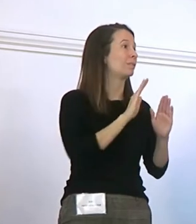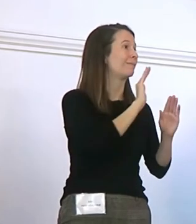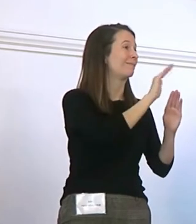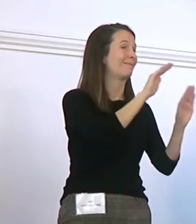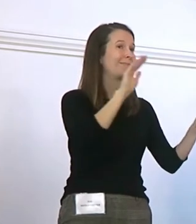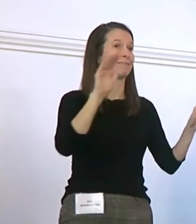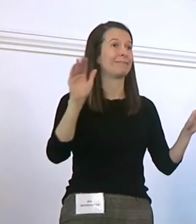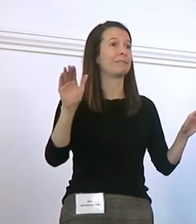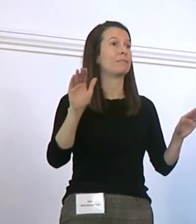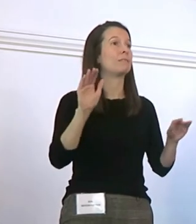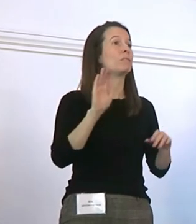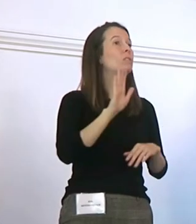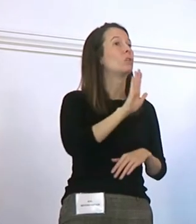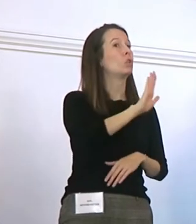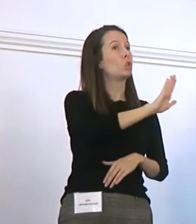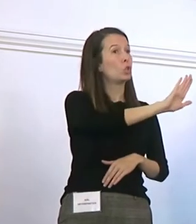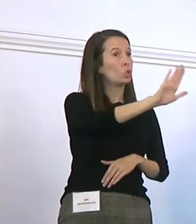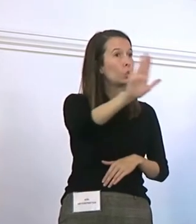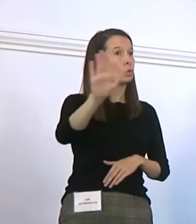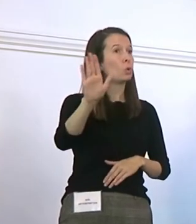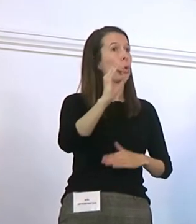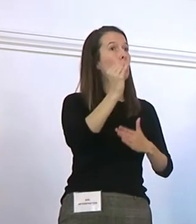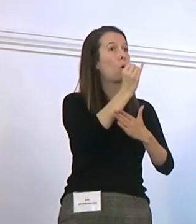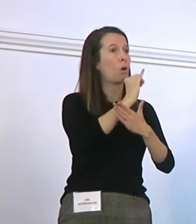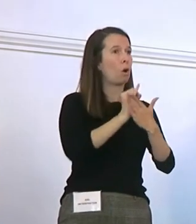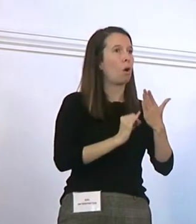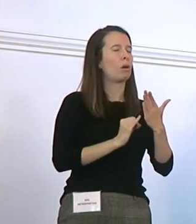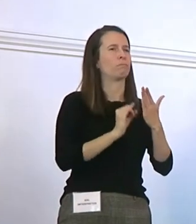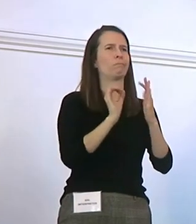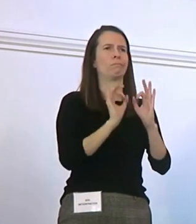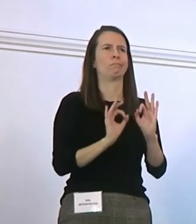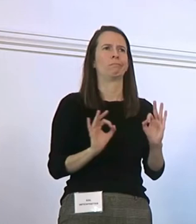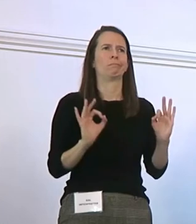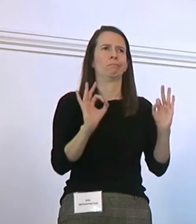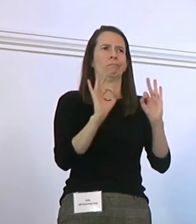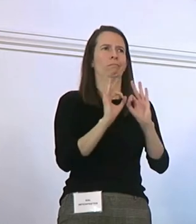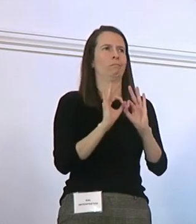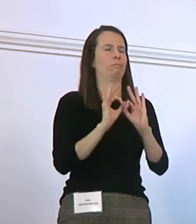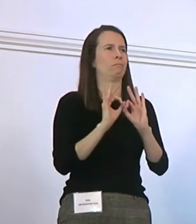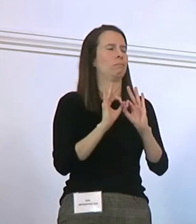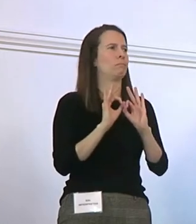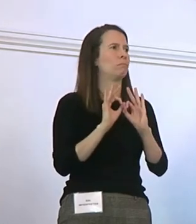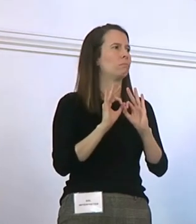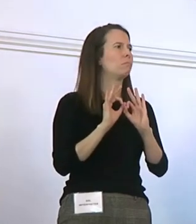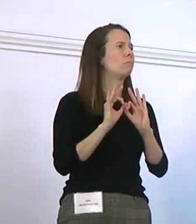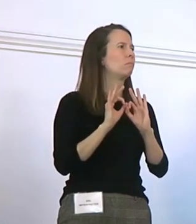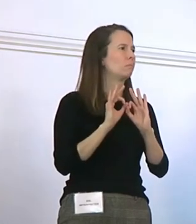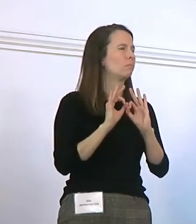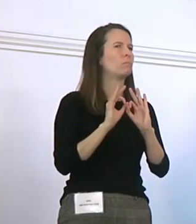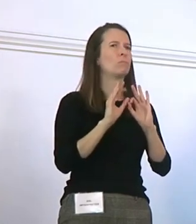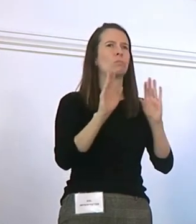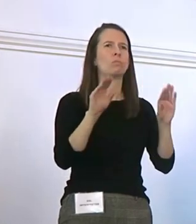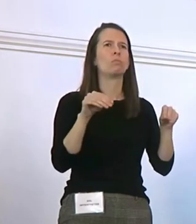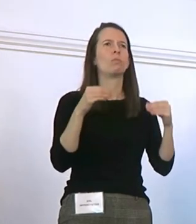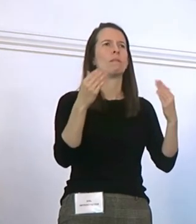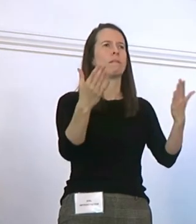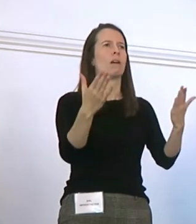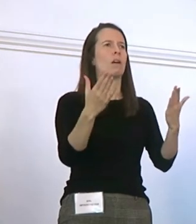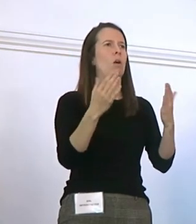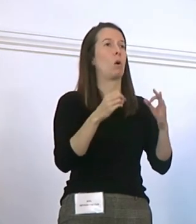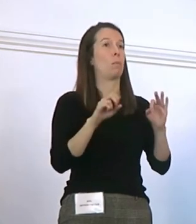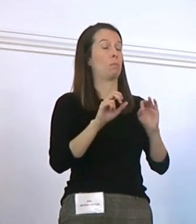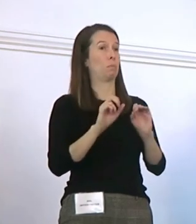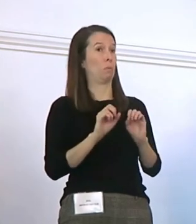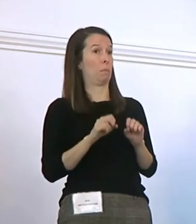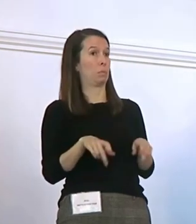your work that provides a really beautiful opening for those of us who don't do artwork